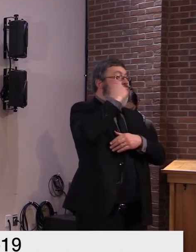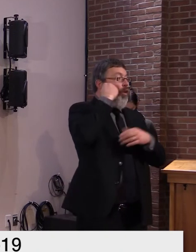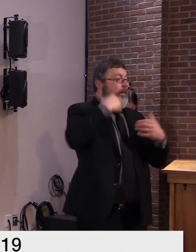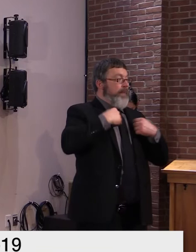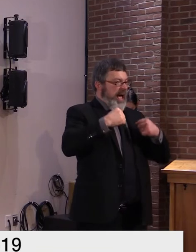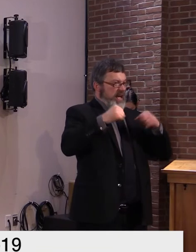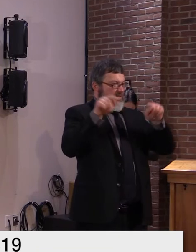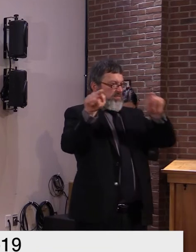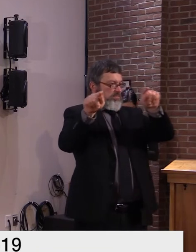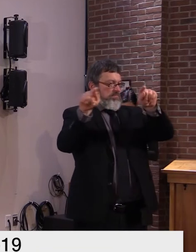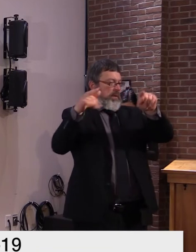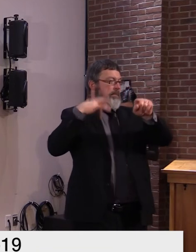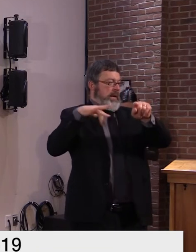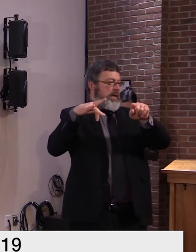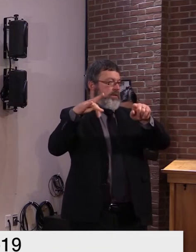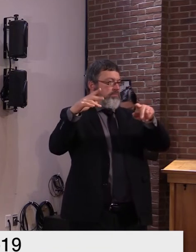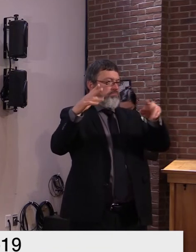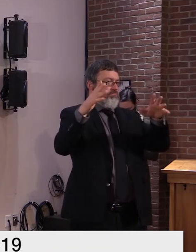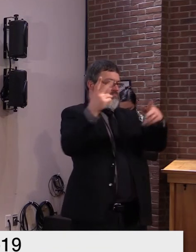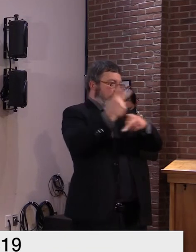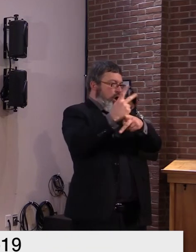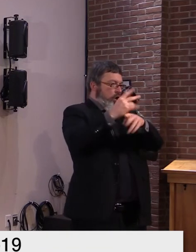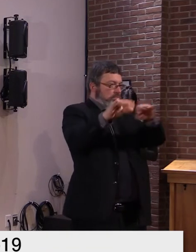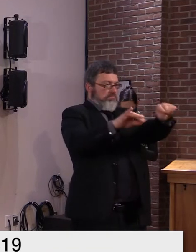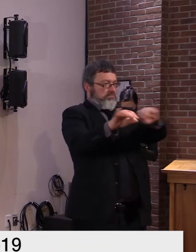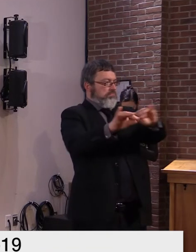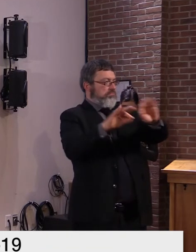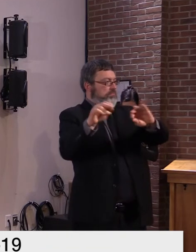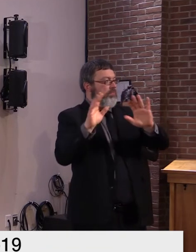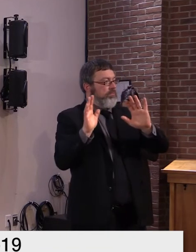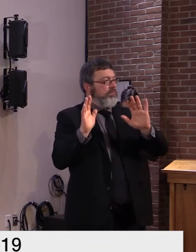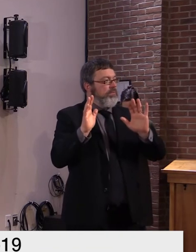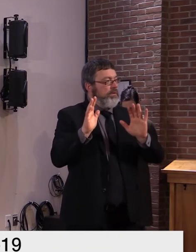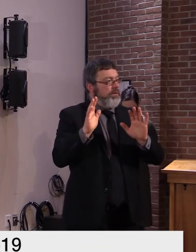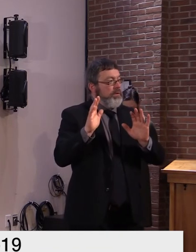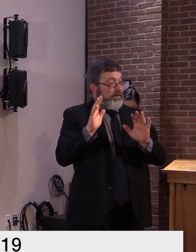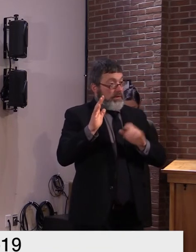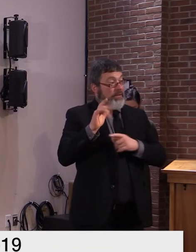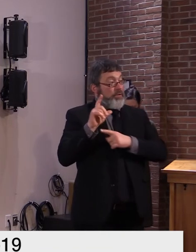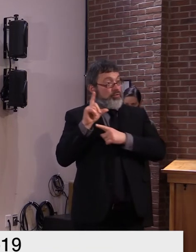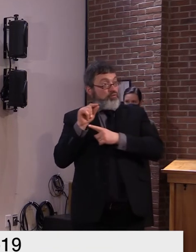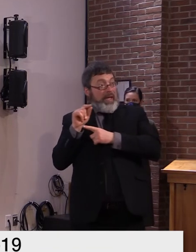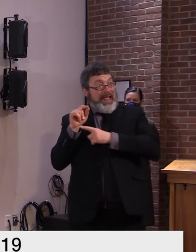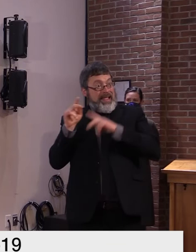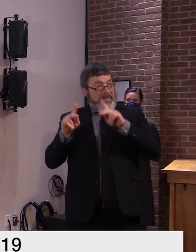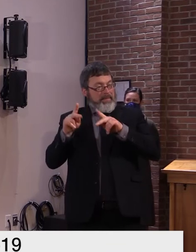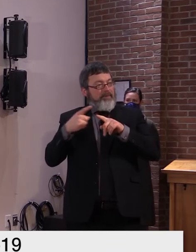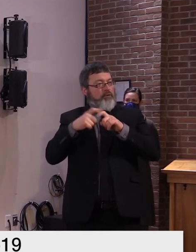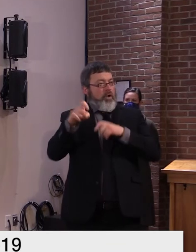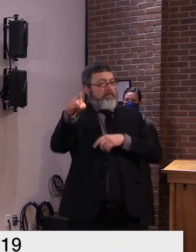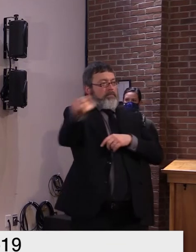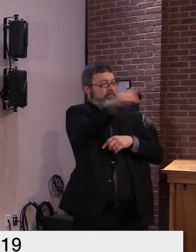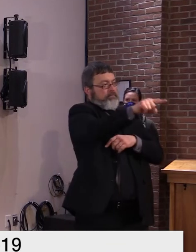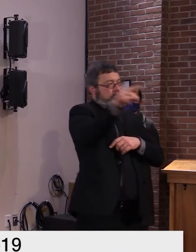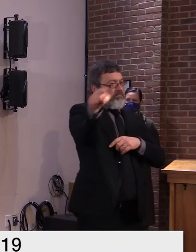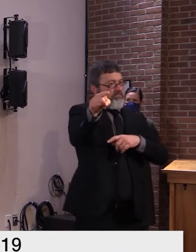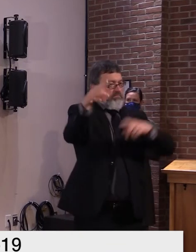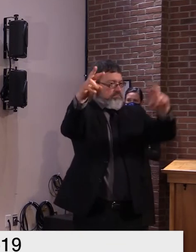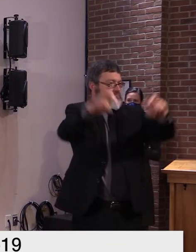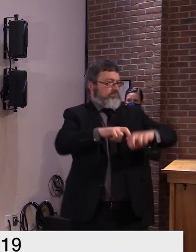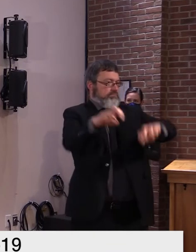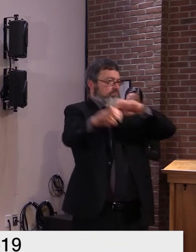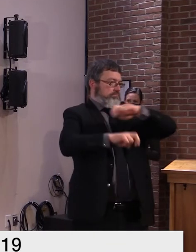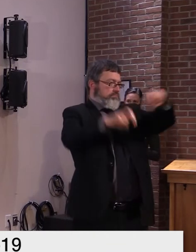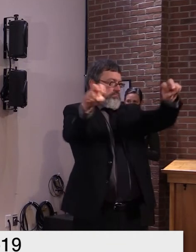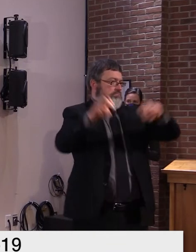we need to get these paid staffers into these facilities uh into some of these facilities as